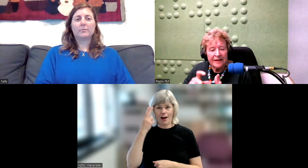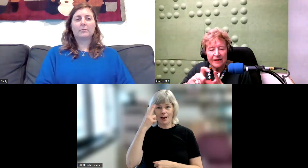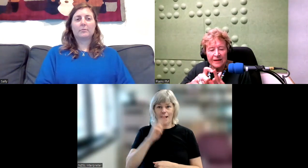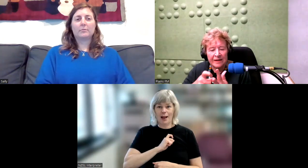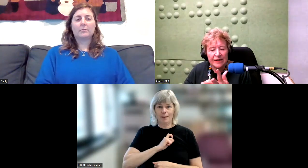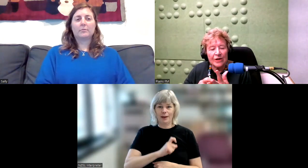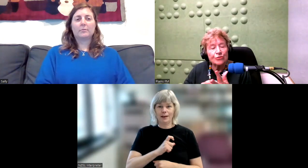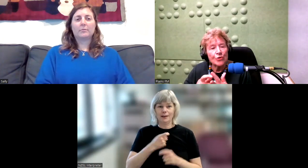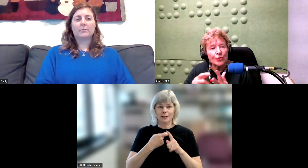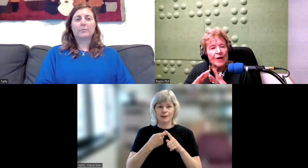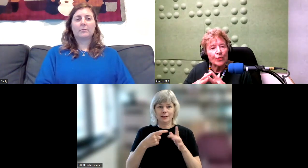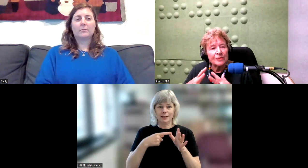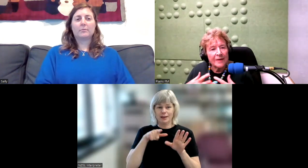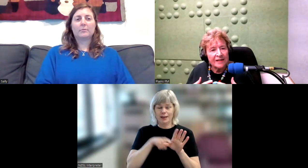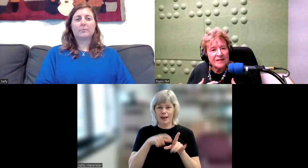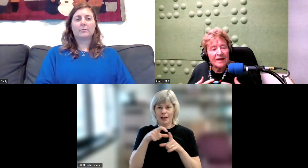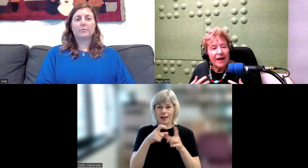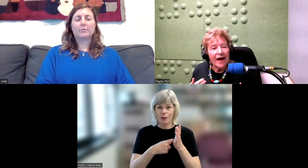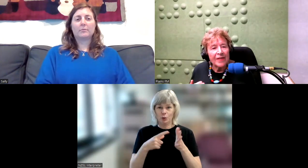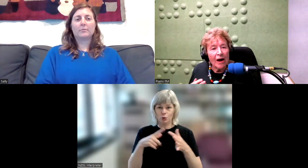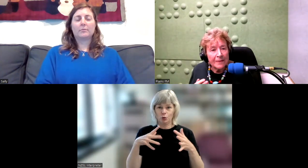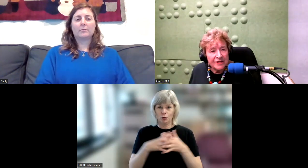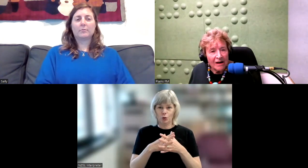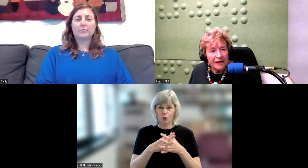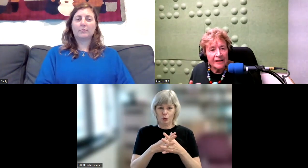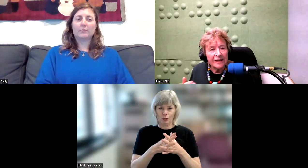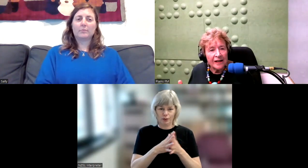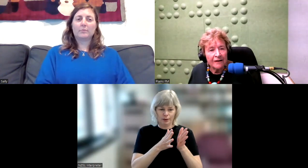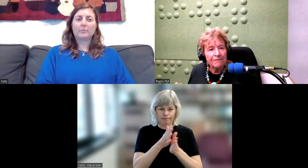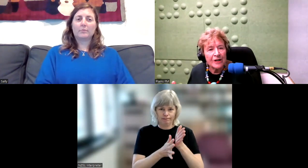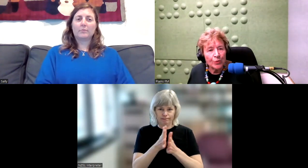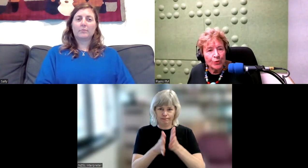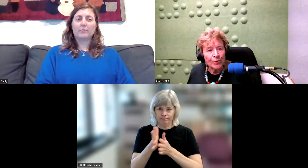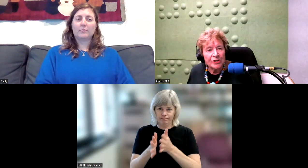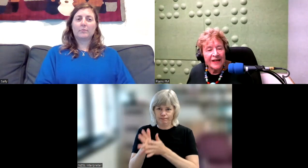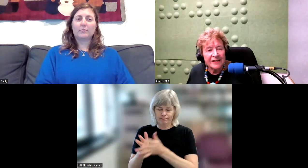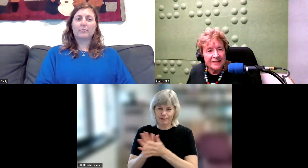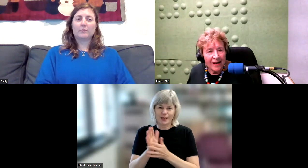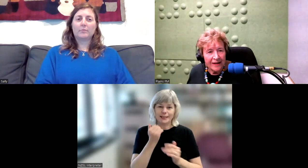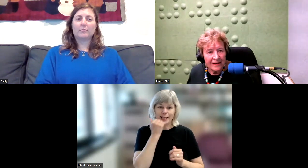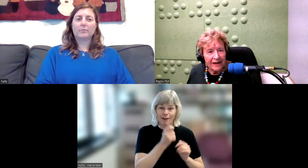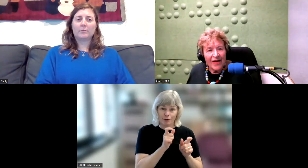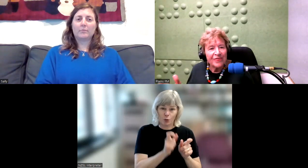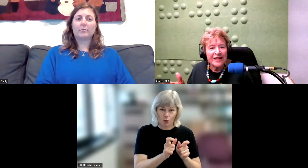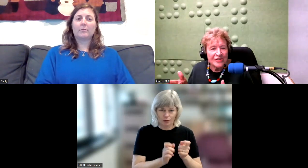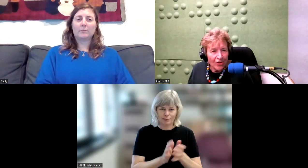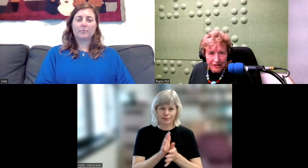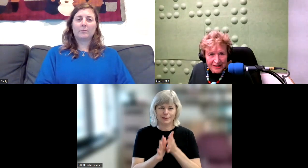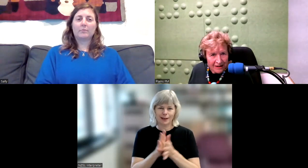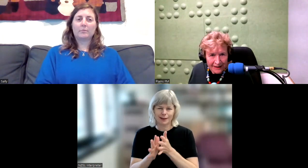K true, which means that I am signing every word that I say. That is not a sign